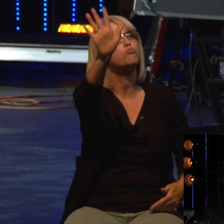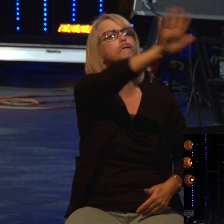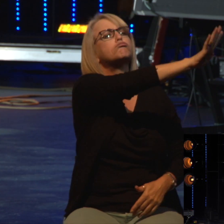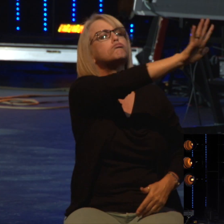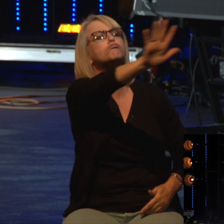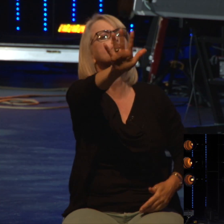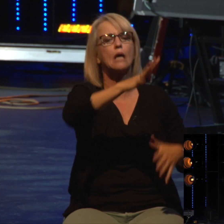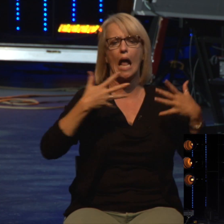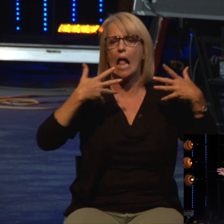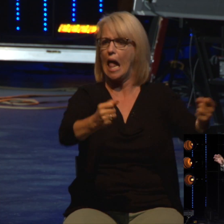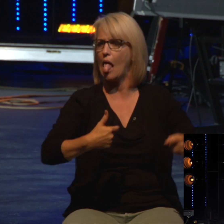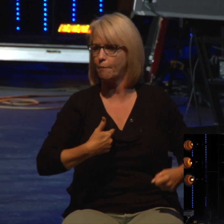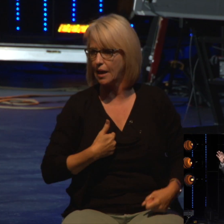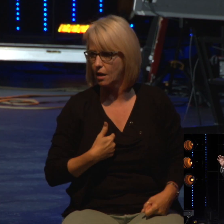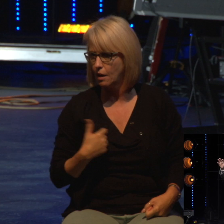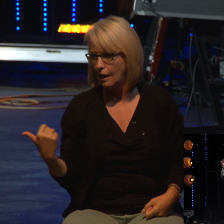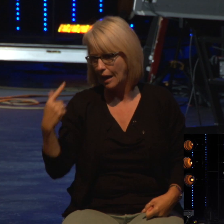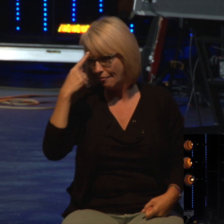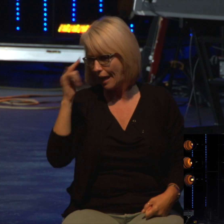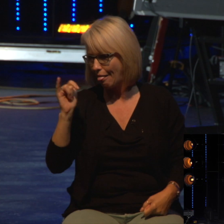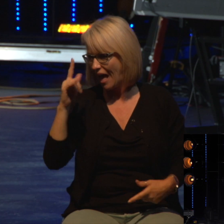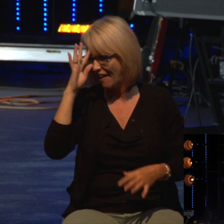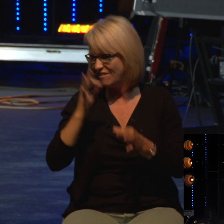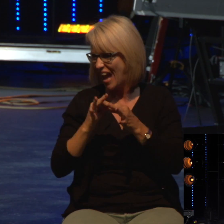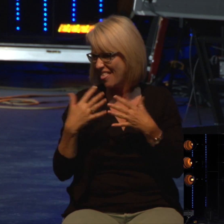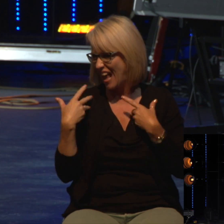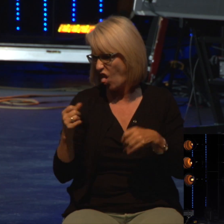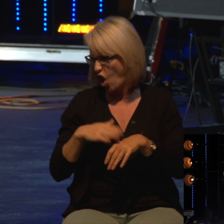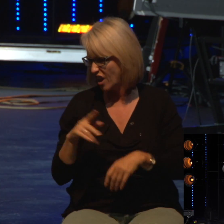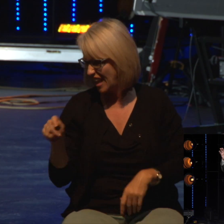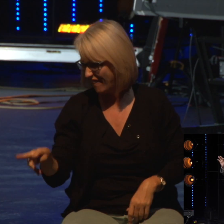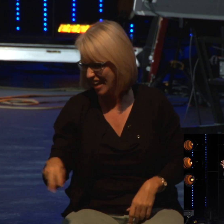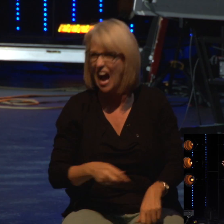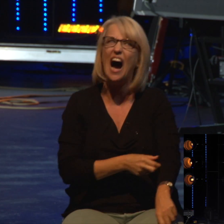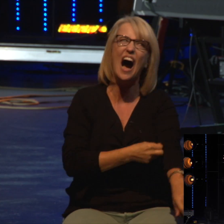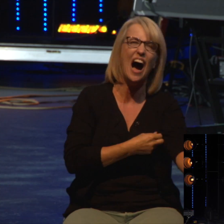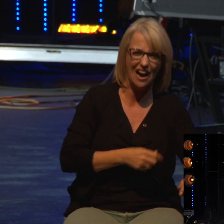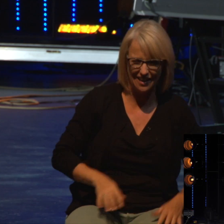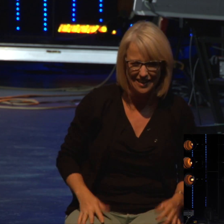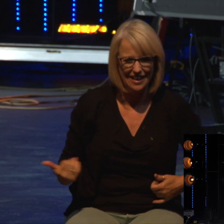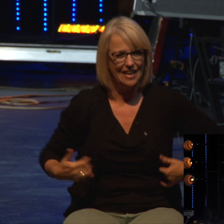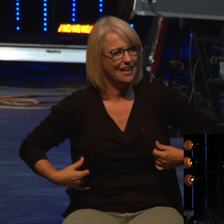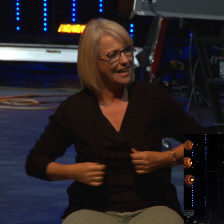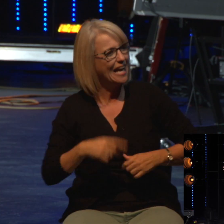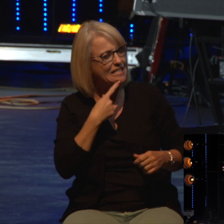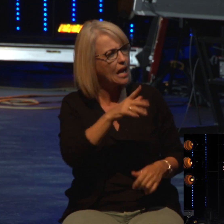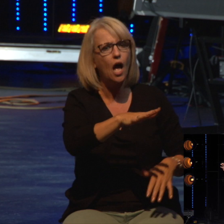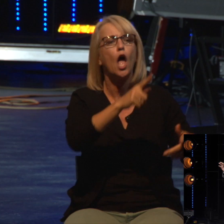leprous spot. He'd been watching too many faith healers on TV, you know. But he said, I thought he would wave his hand over the leprous spot, and